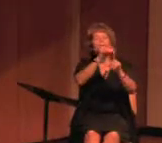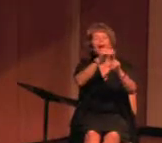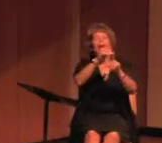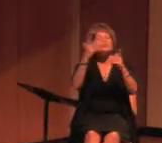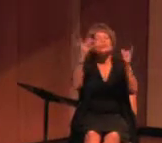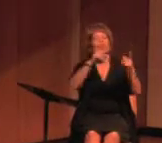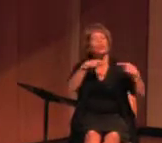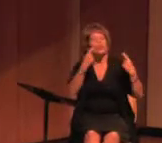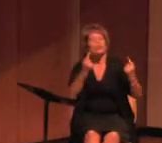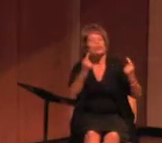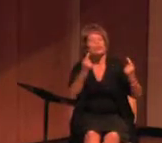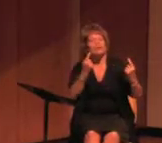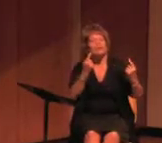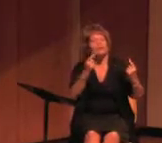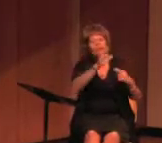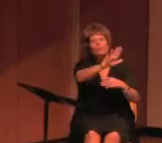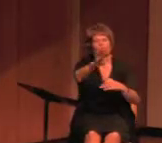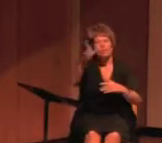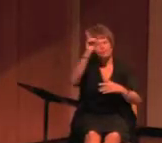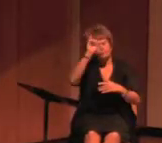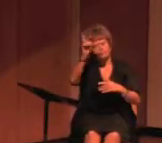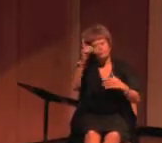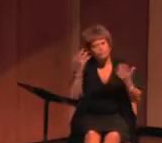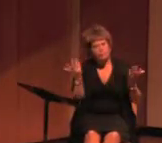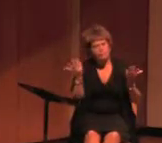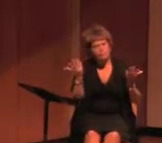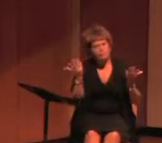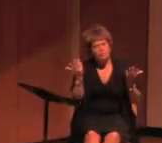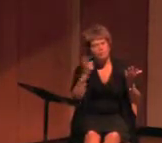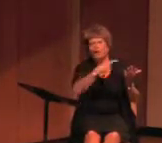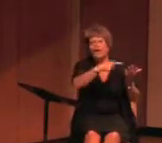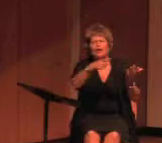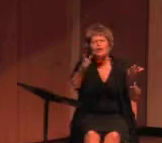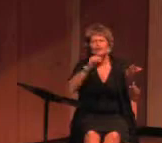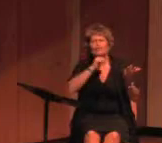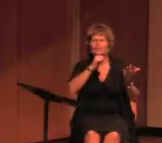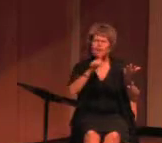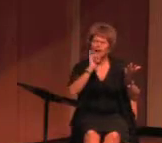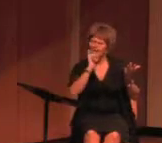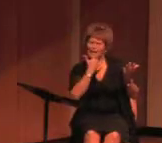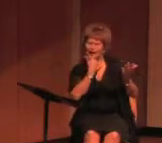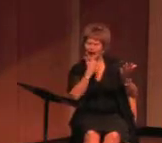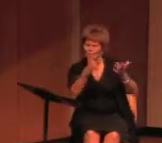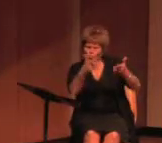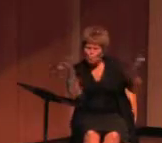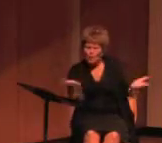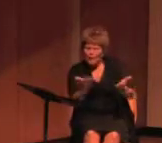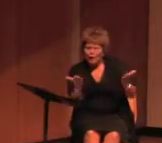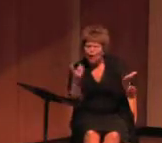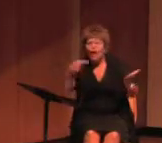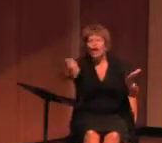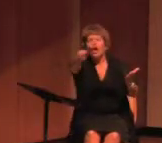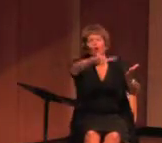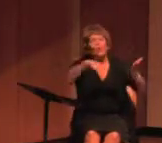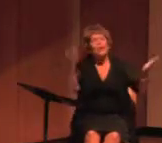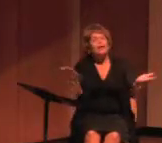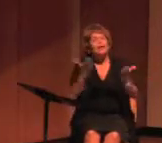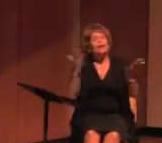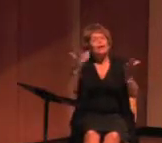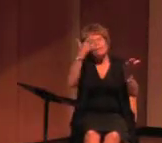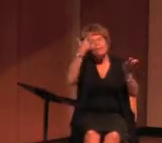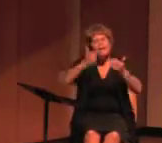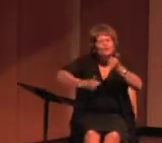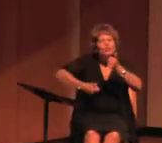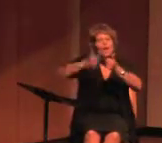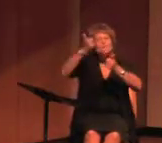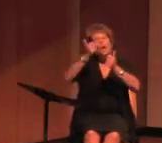far. You are not talented. It is not an accident that are here. You are here because you are among the